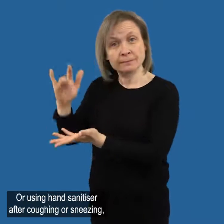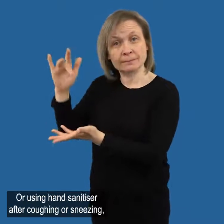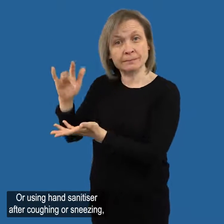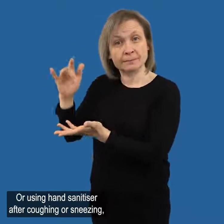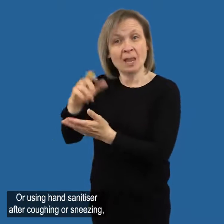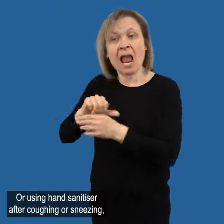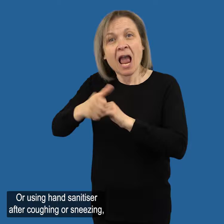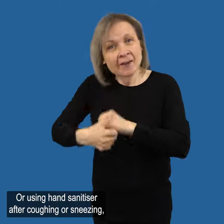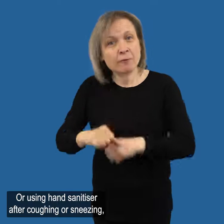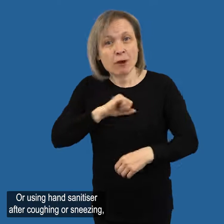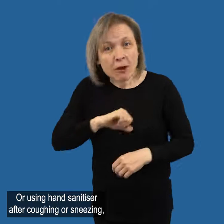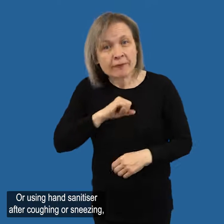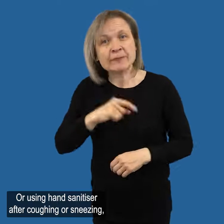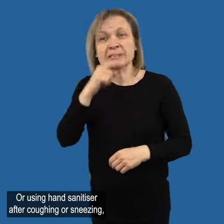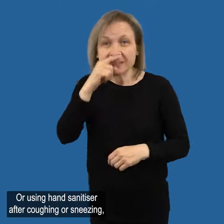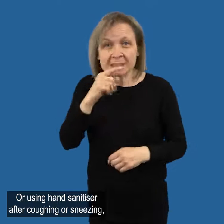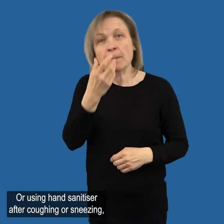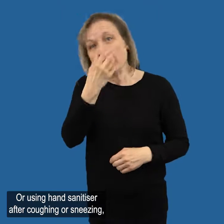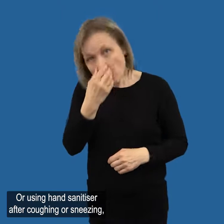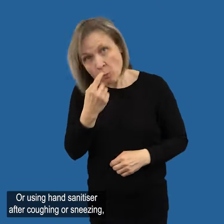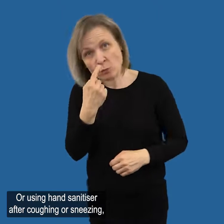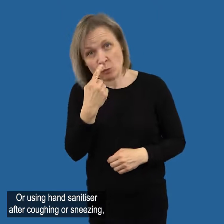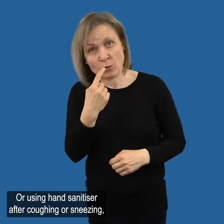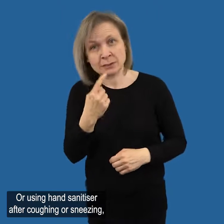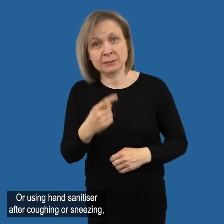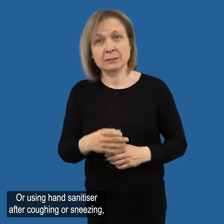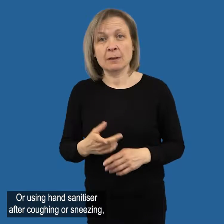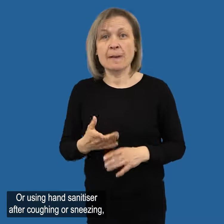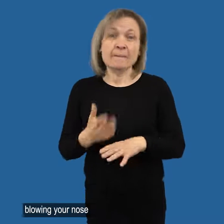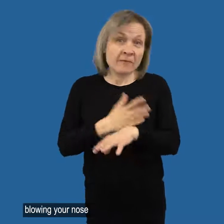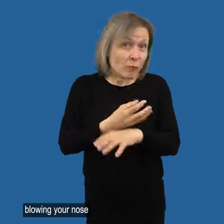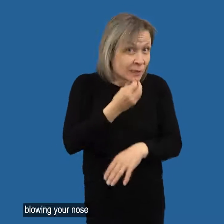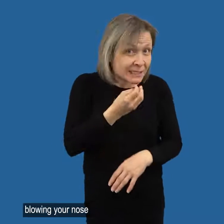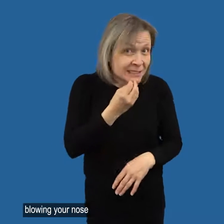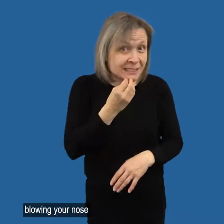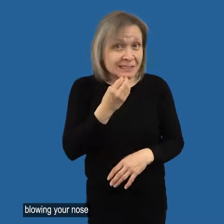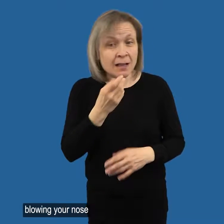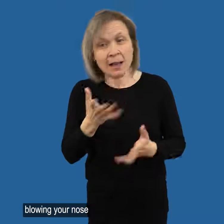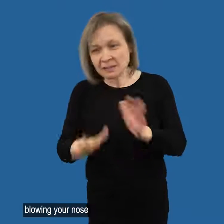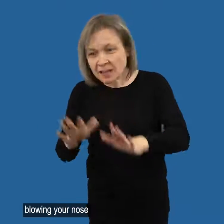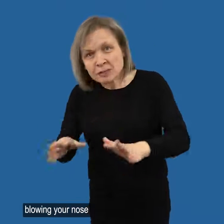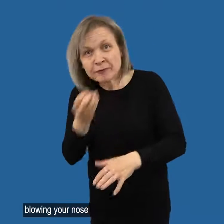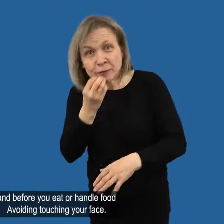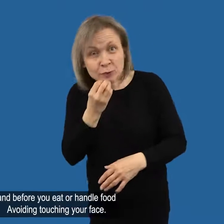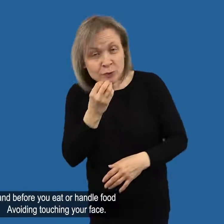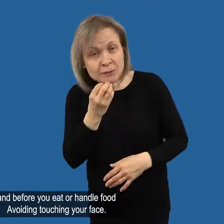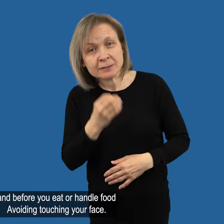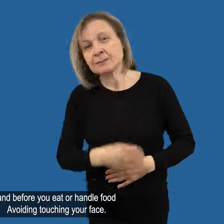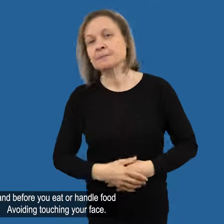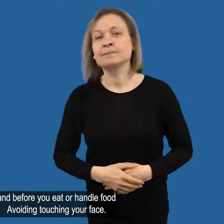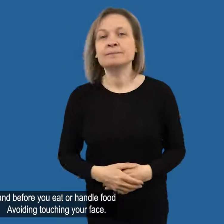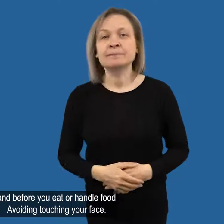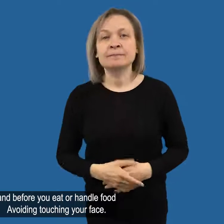Or using hand sanitiser after coughing, sneezing, blowing your nose and before you eat or handle food